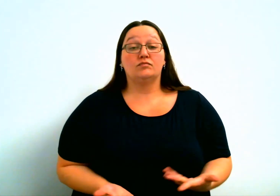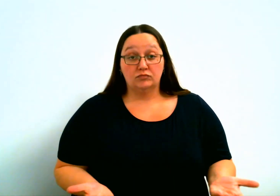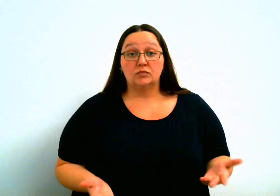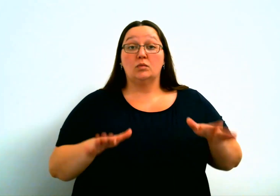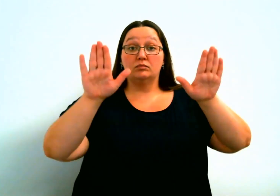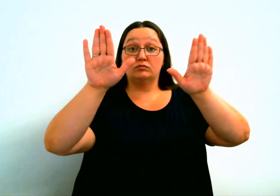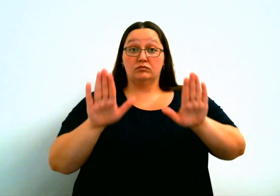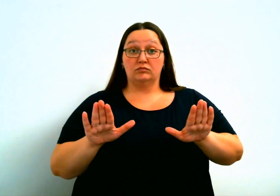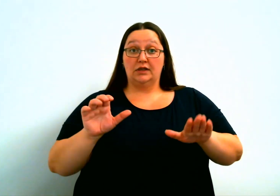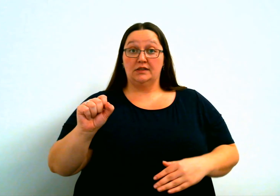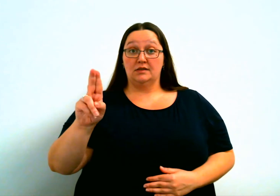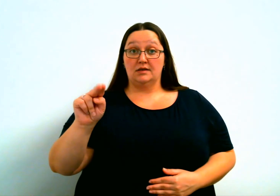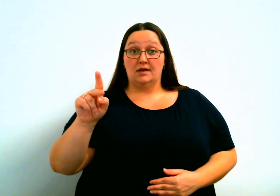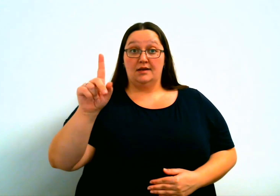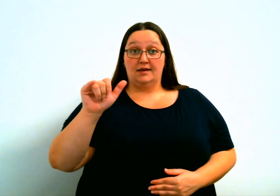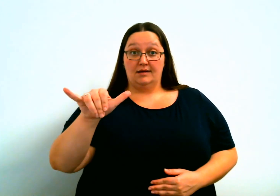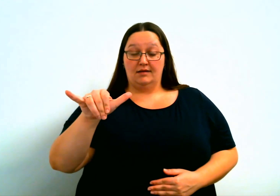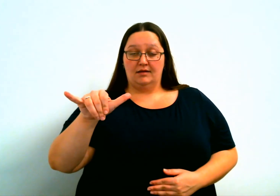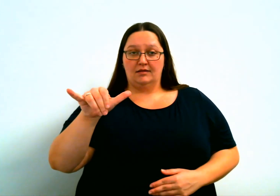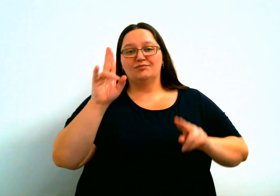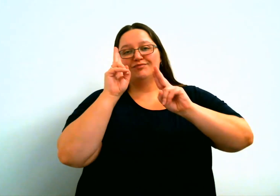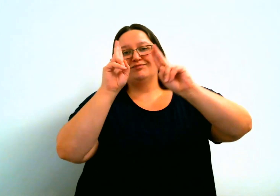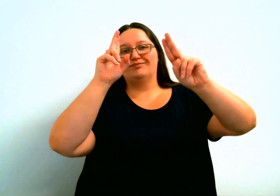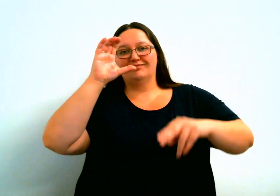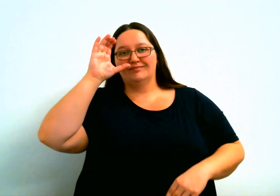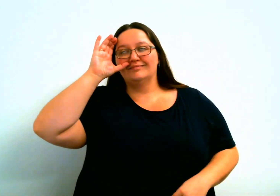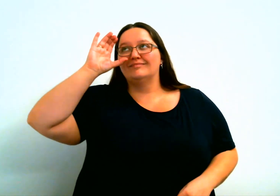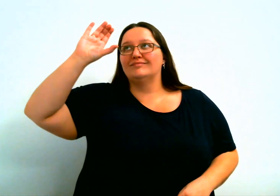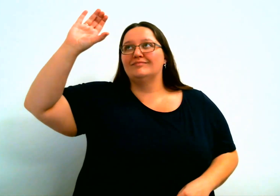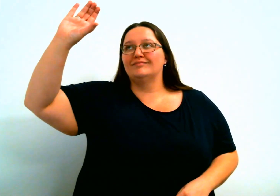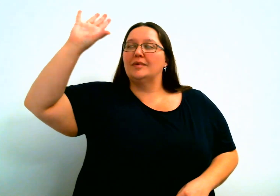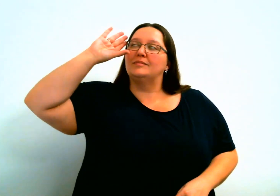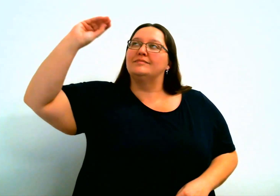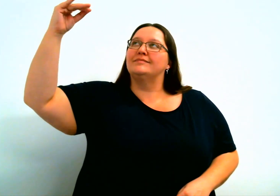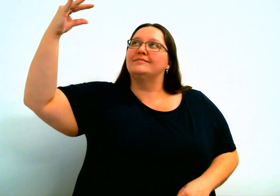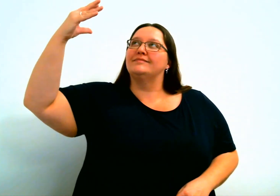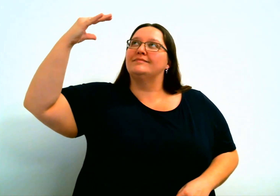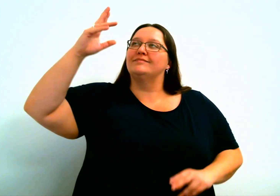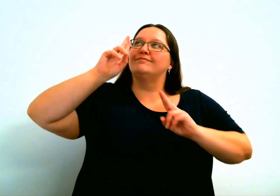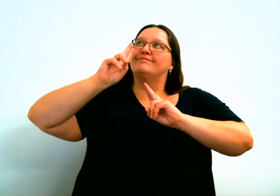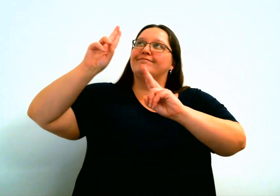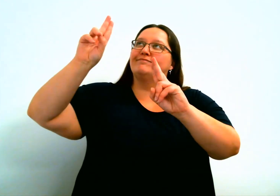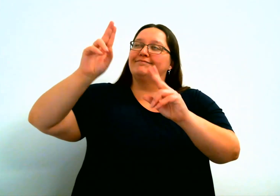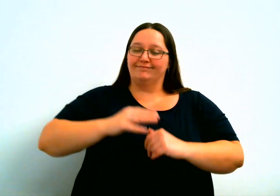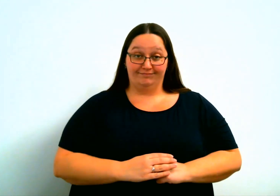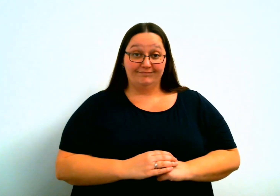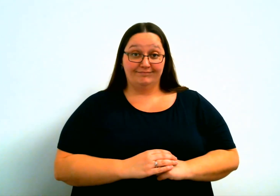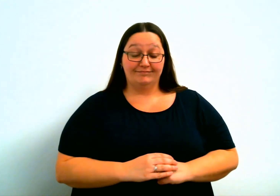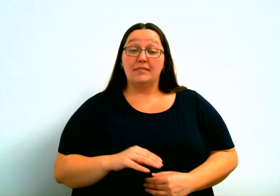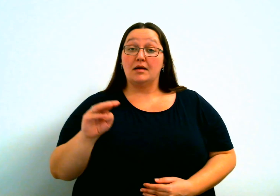our seven days of the week. So Sunday, Sunday is to honor the sun.